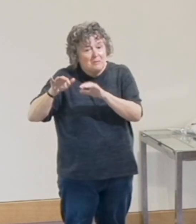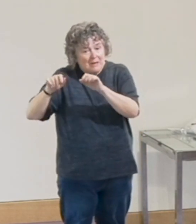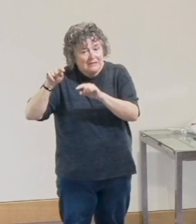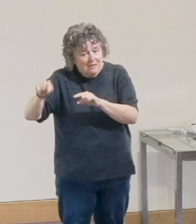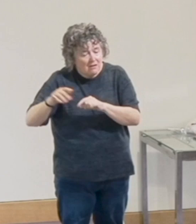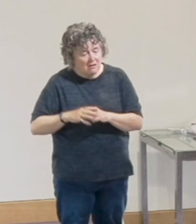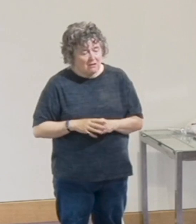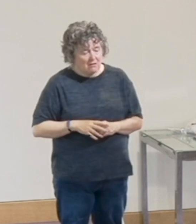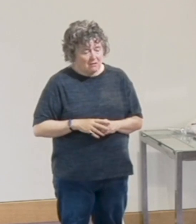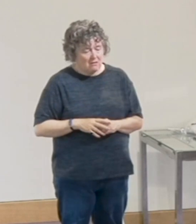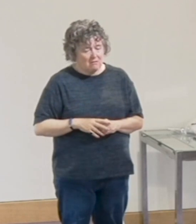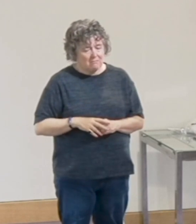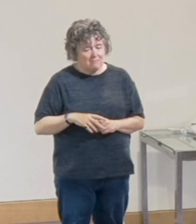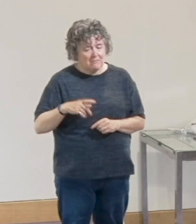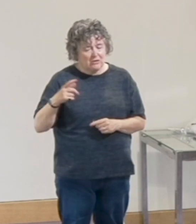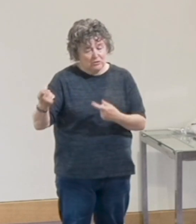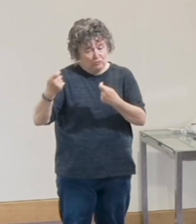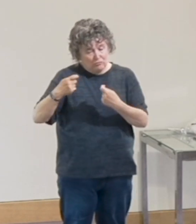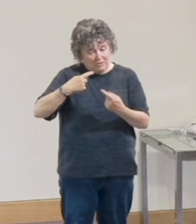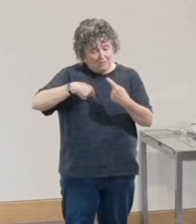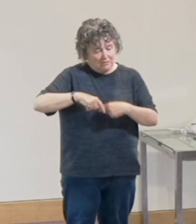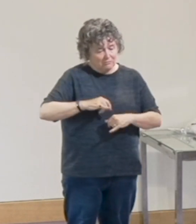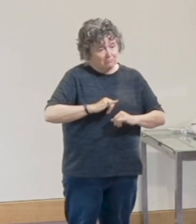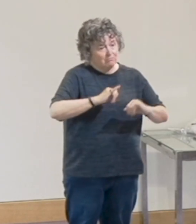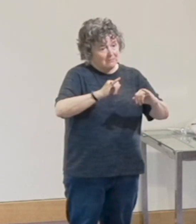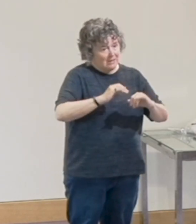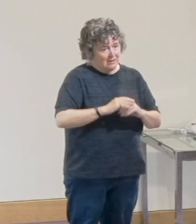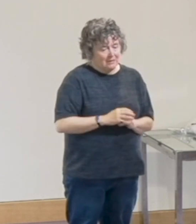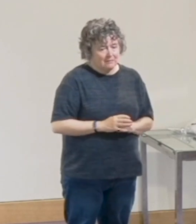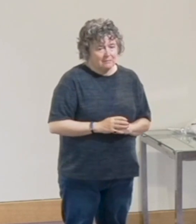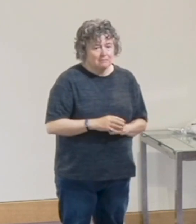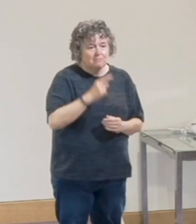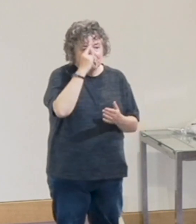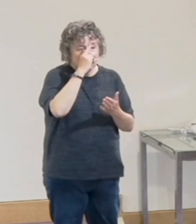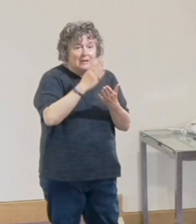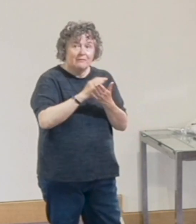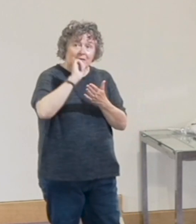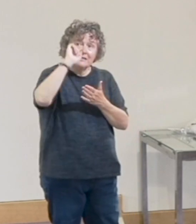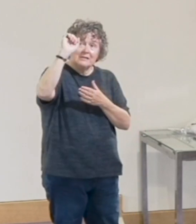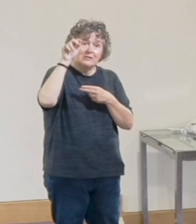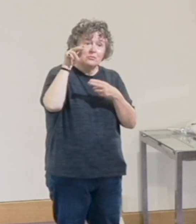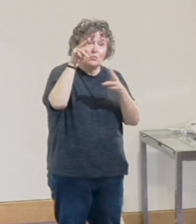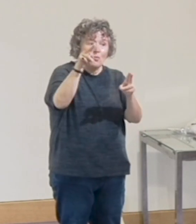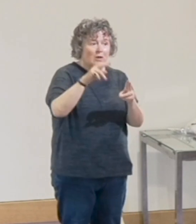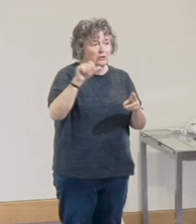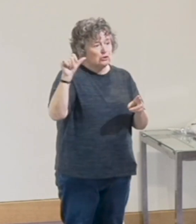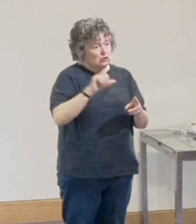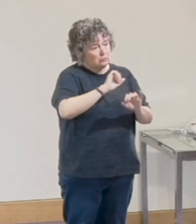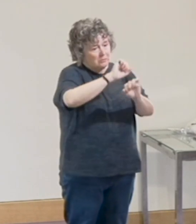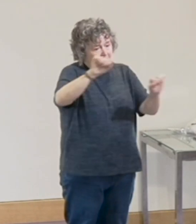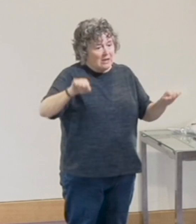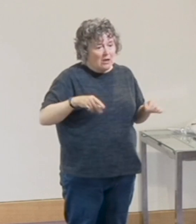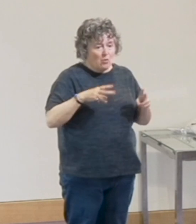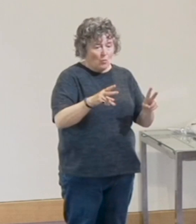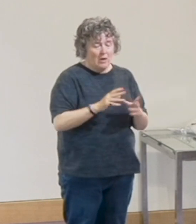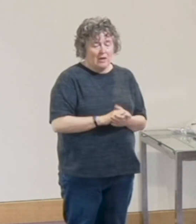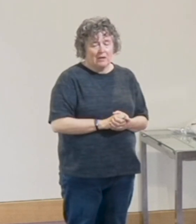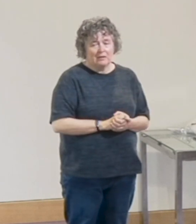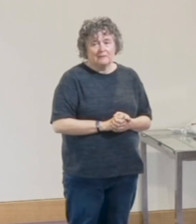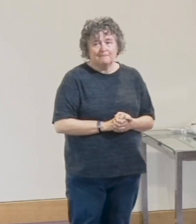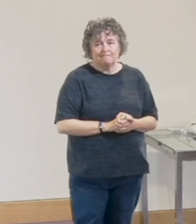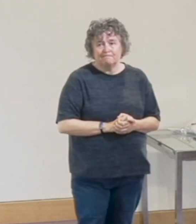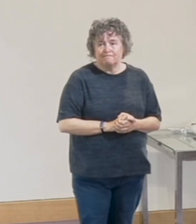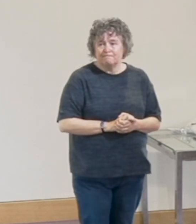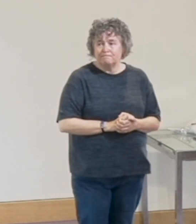even though she had not shown us any of that herself. And I believe that's God's way and so it should be our way and it is so different,